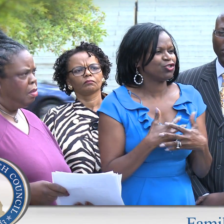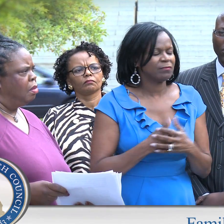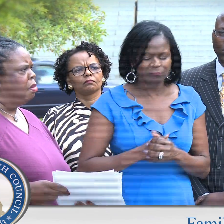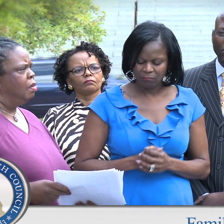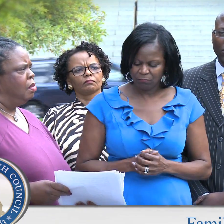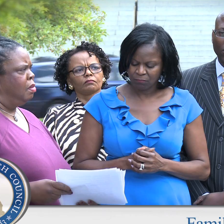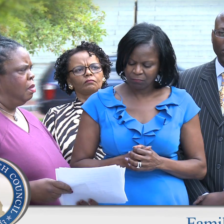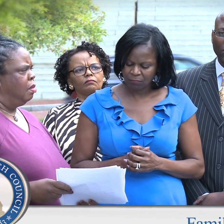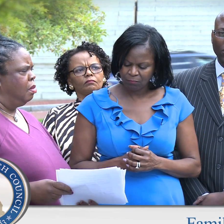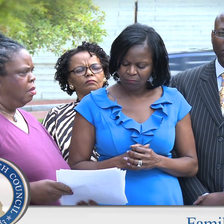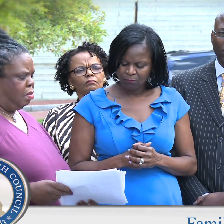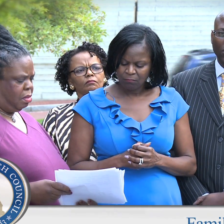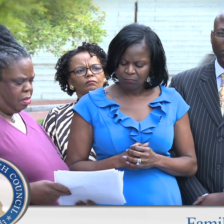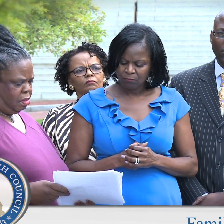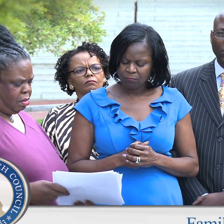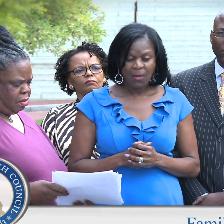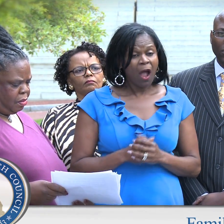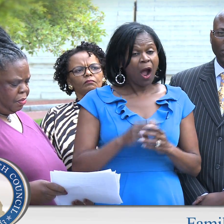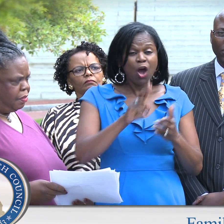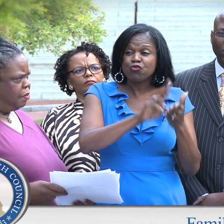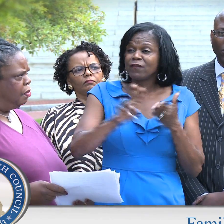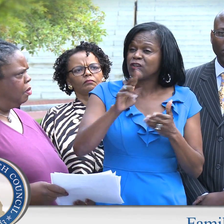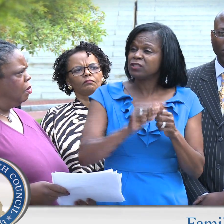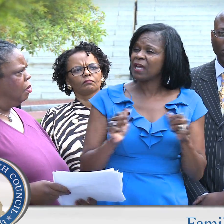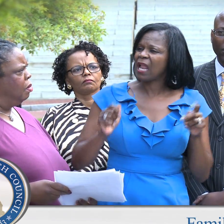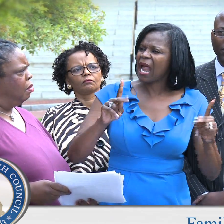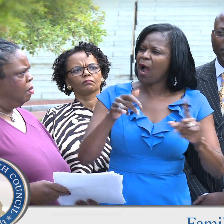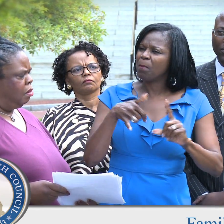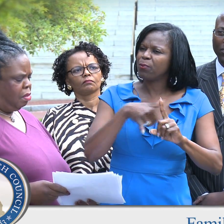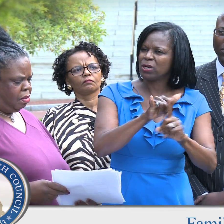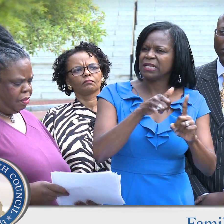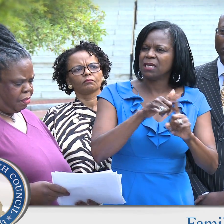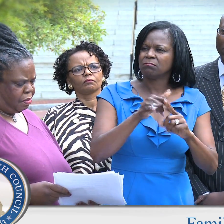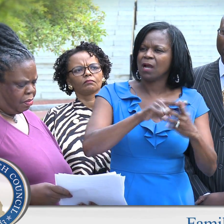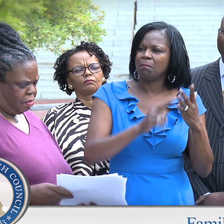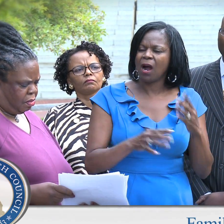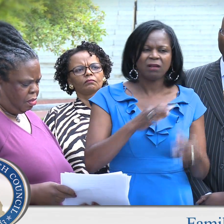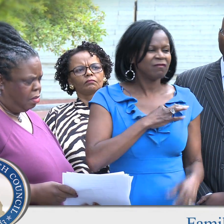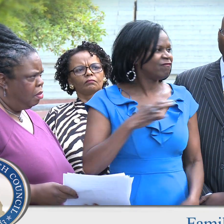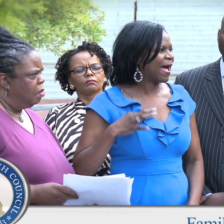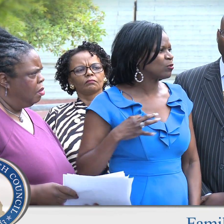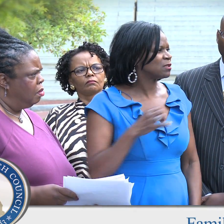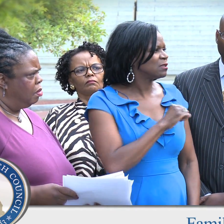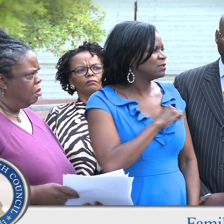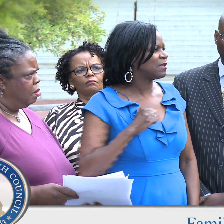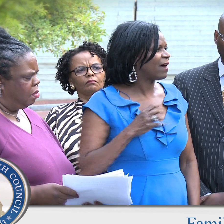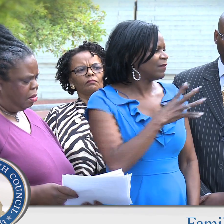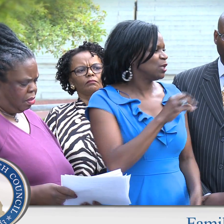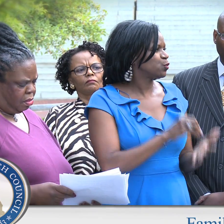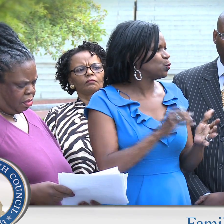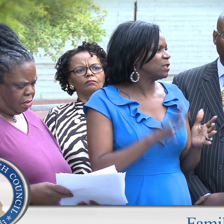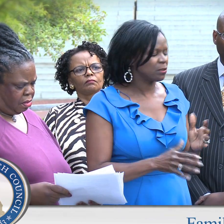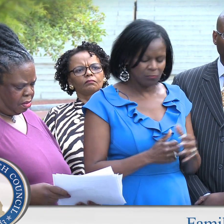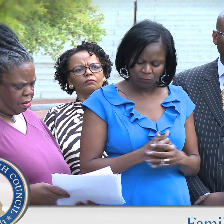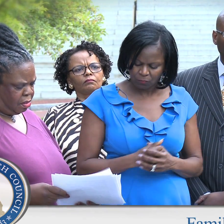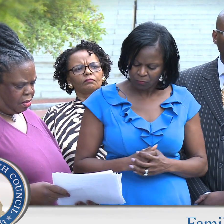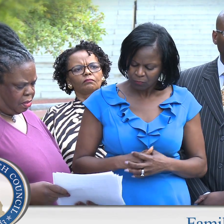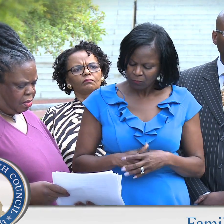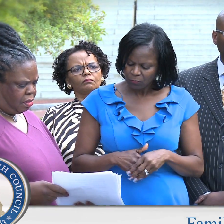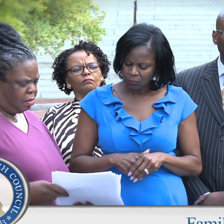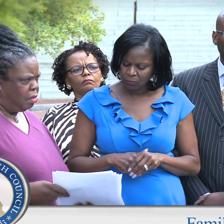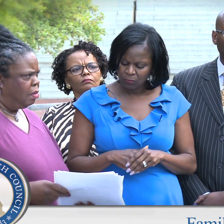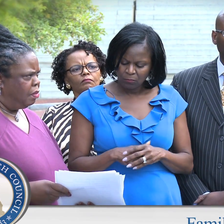A university that manages by intimidation. A university that allows bullying among